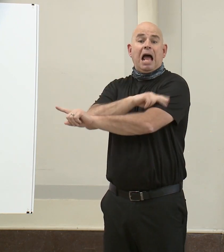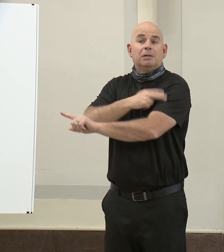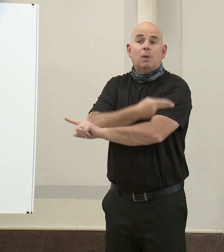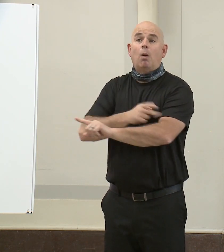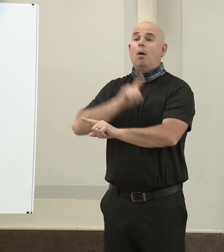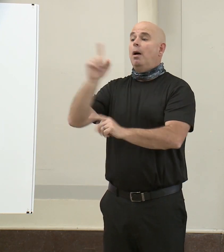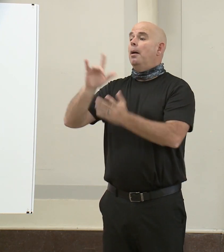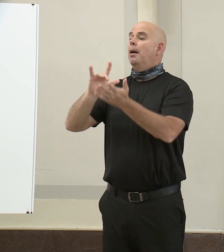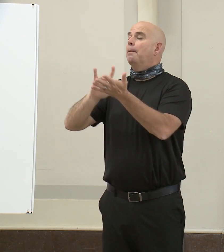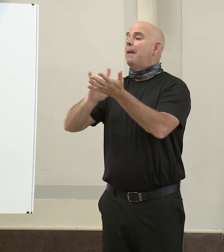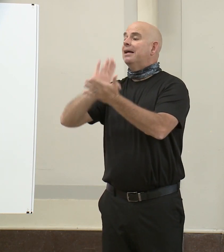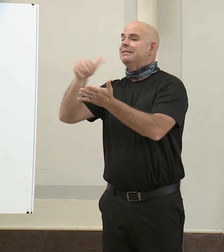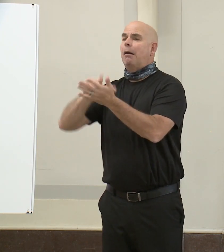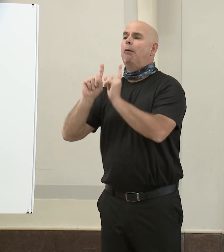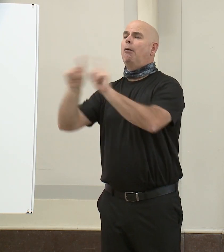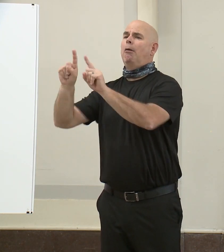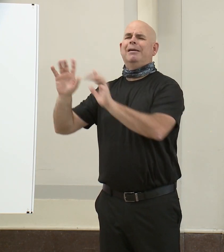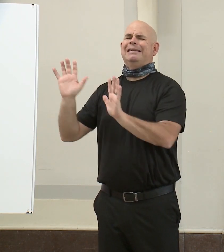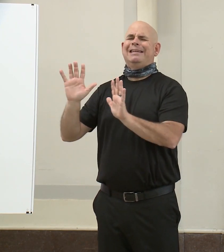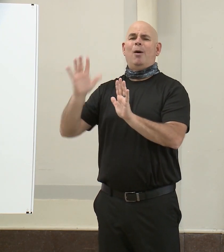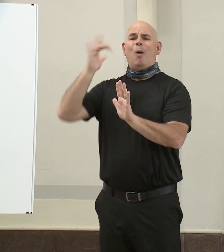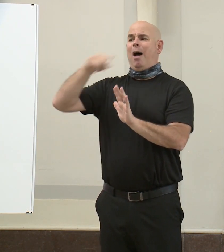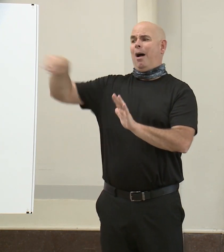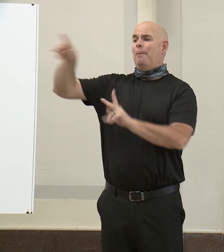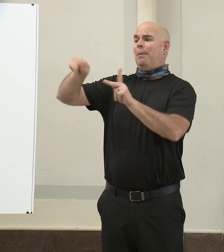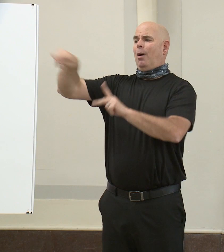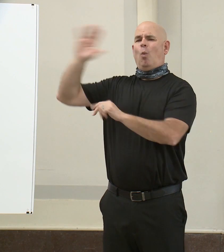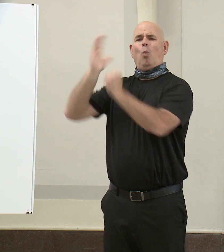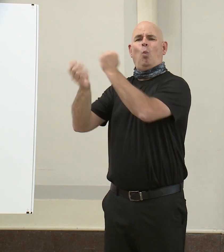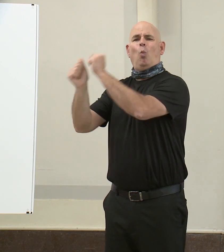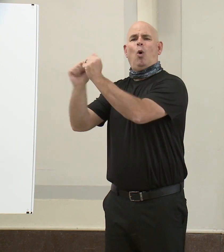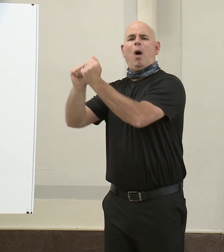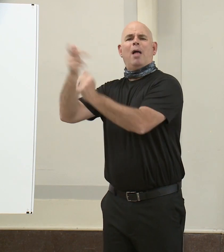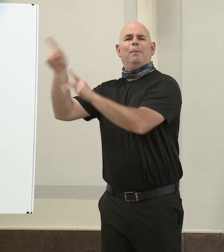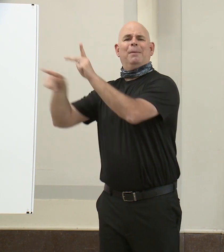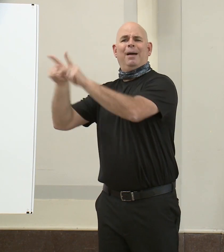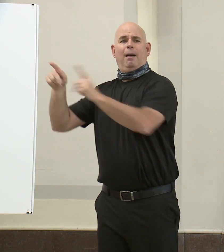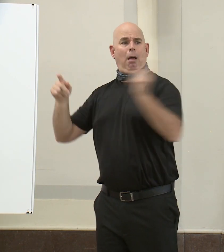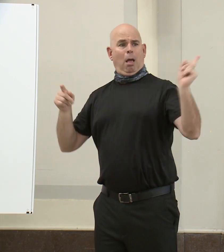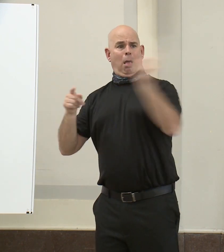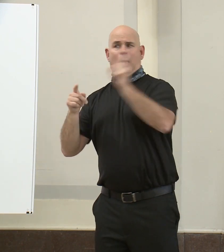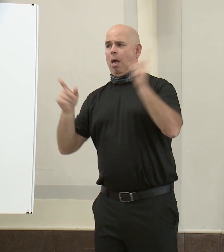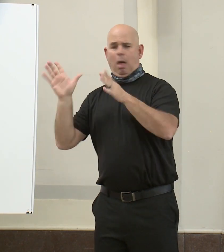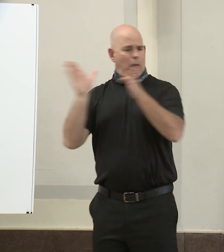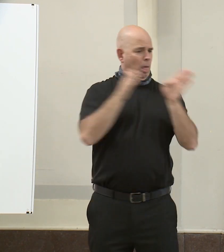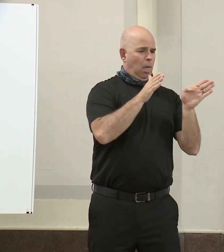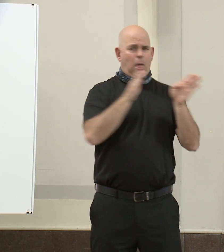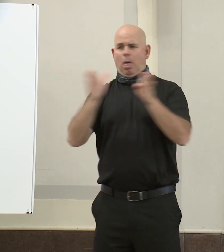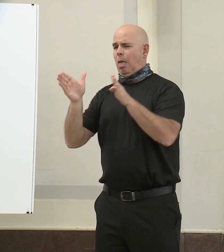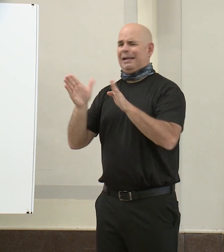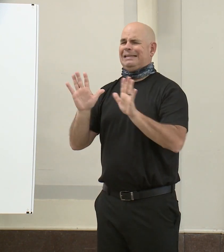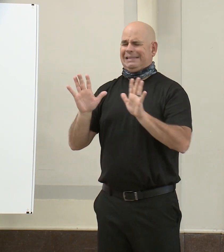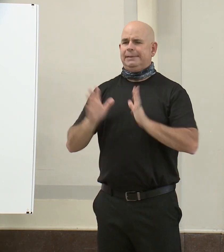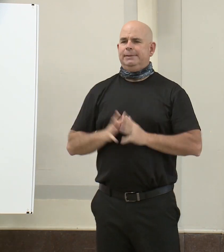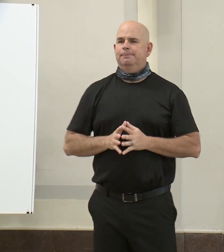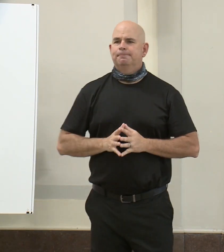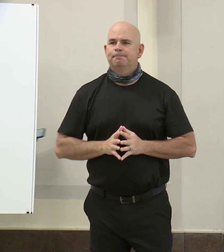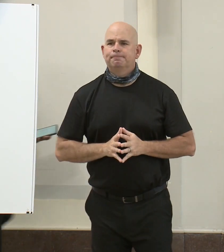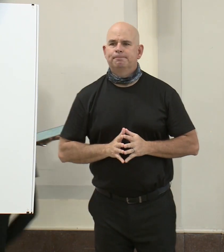City Health Commissioner, Letitia DeVasa, to update you on our COVID response and our work to support the residents of Baltimore.